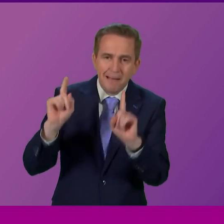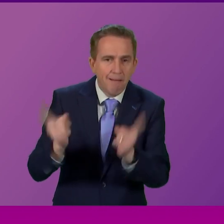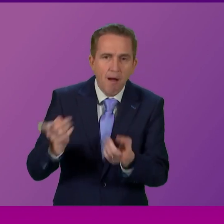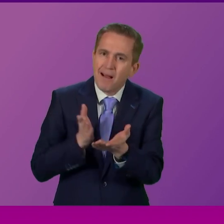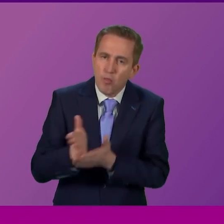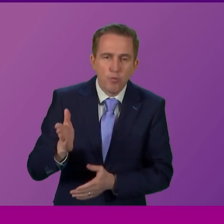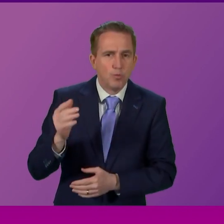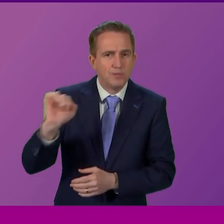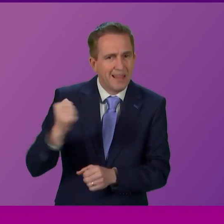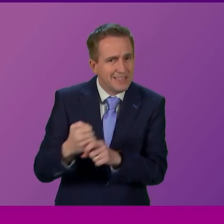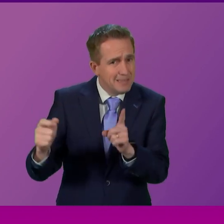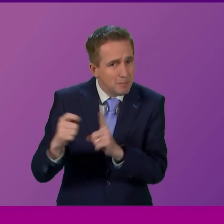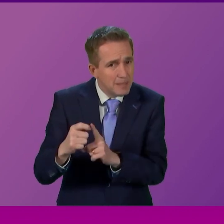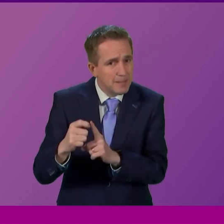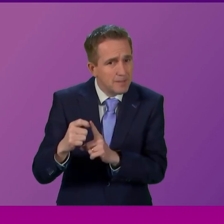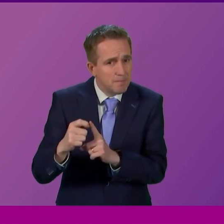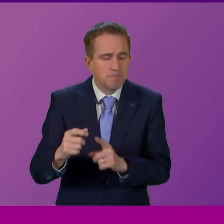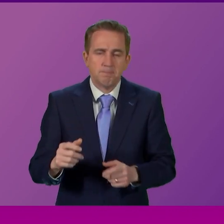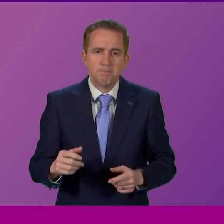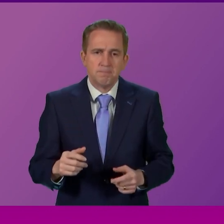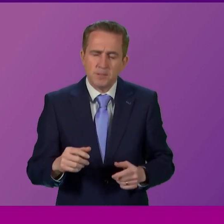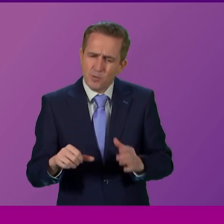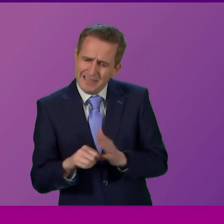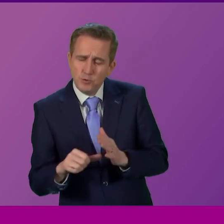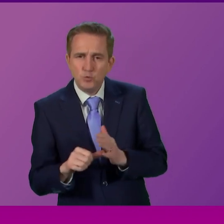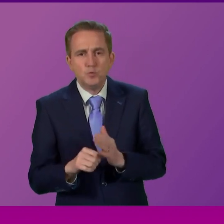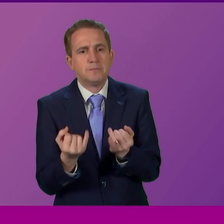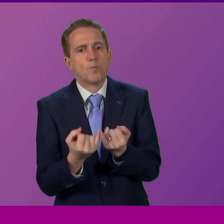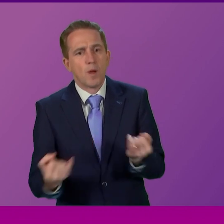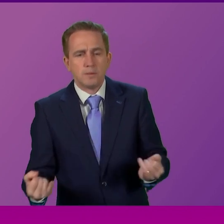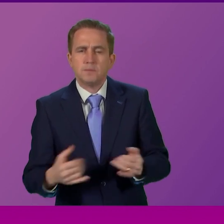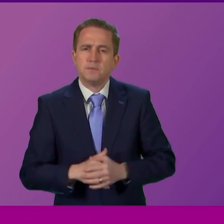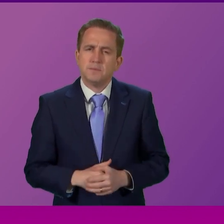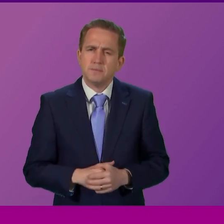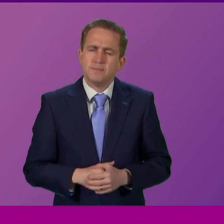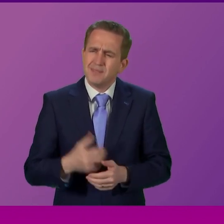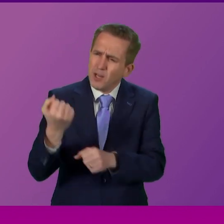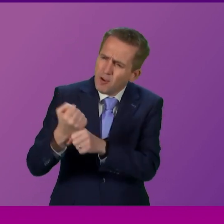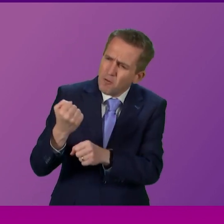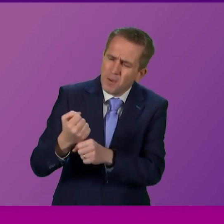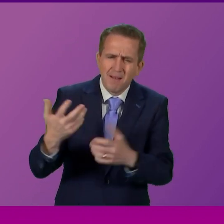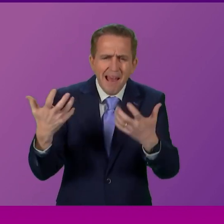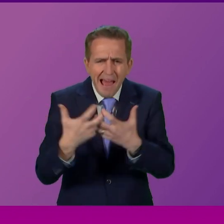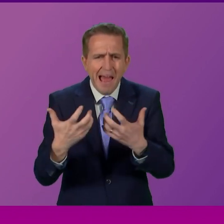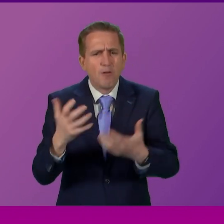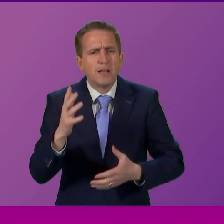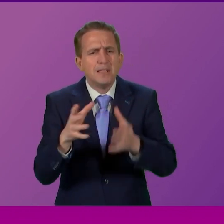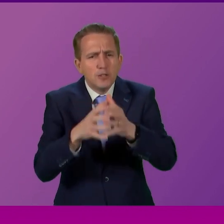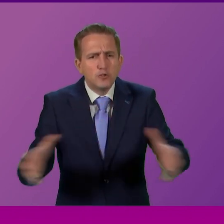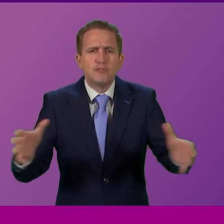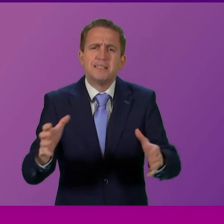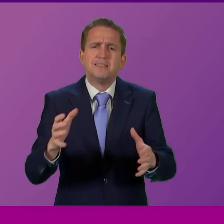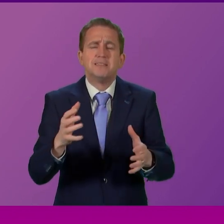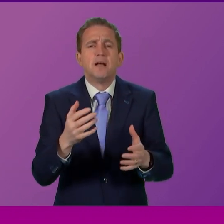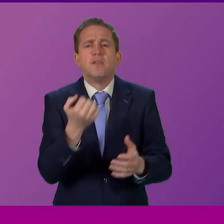appointment and not able to do that and that just builds up problems for the future so what specific action will the government take to increase the availability of